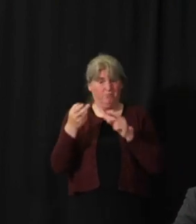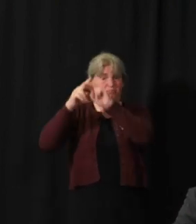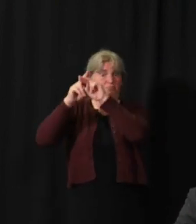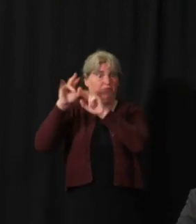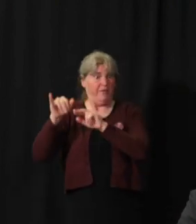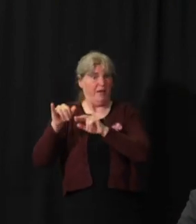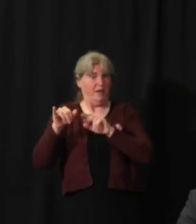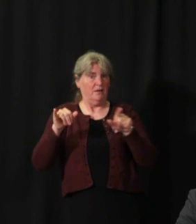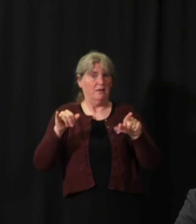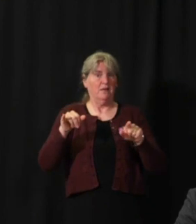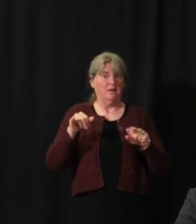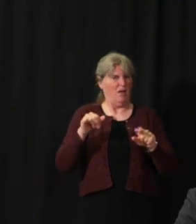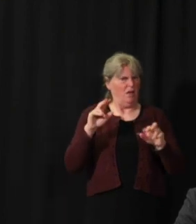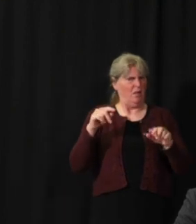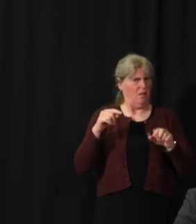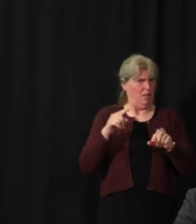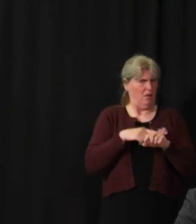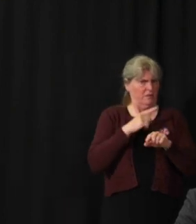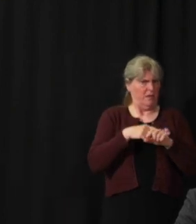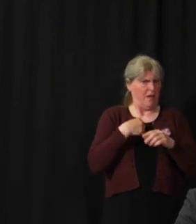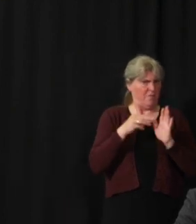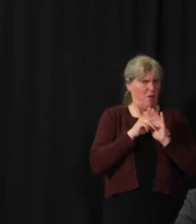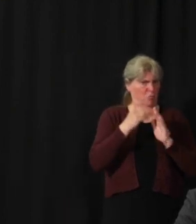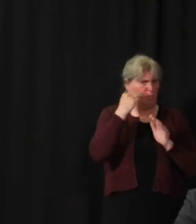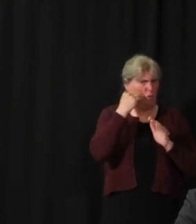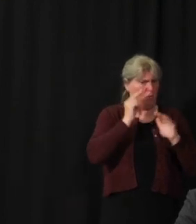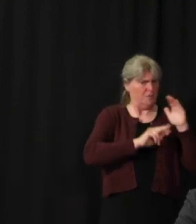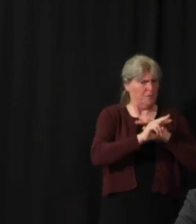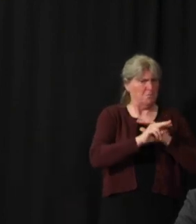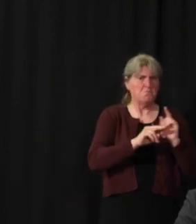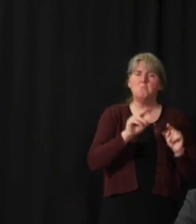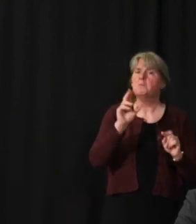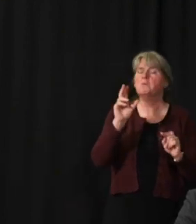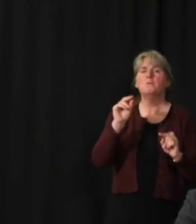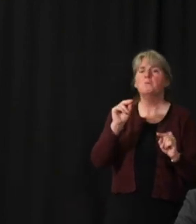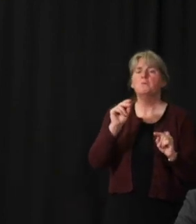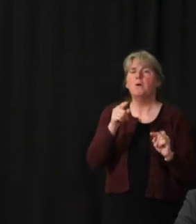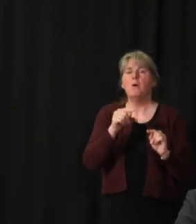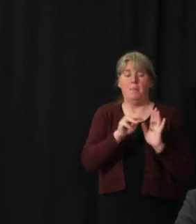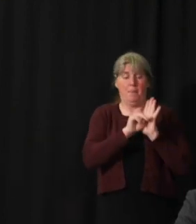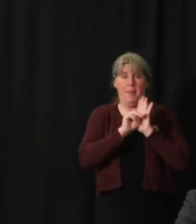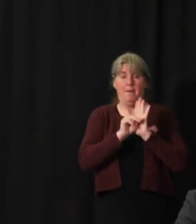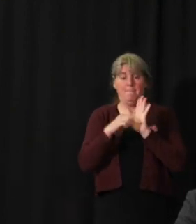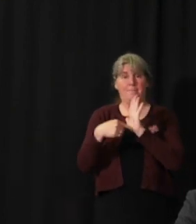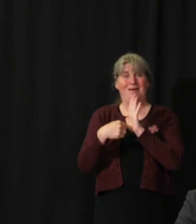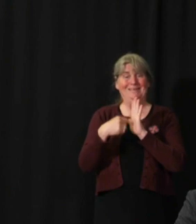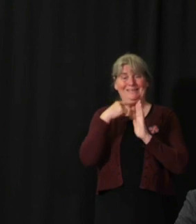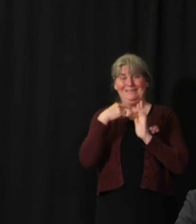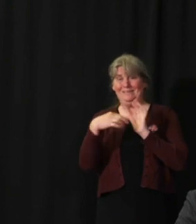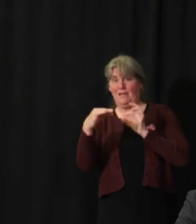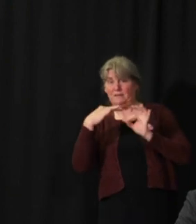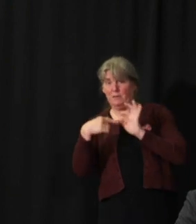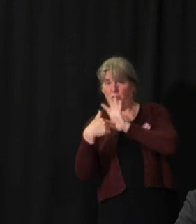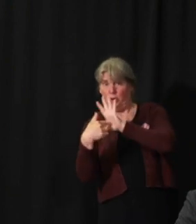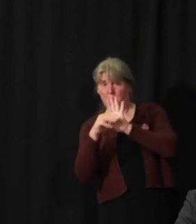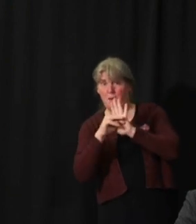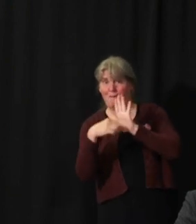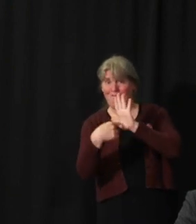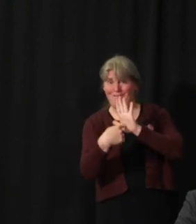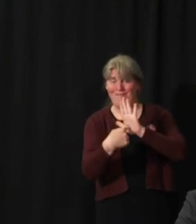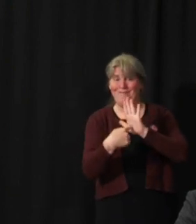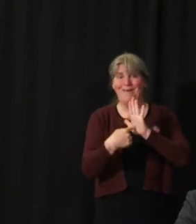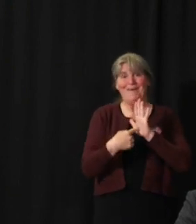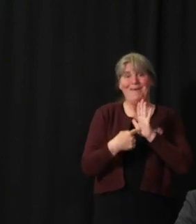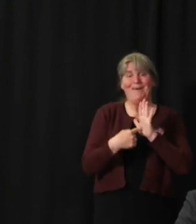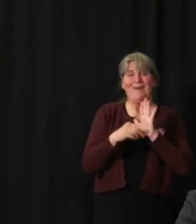Yeah, good question. Again, we didn't know. The modeling actually, although at the